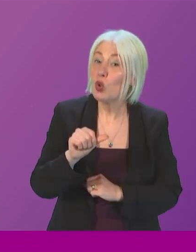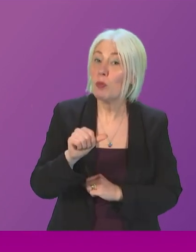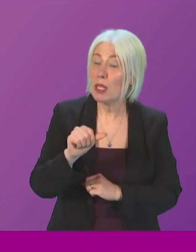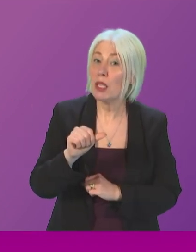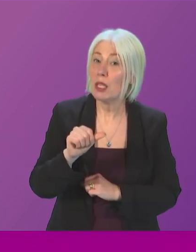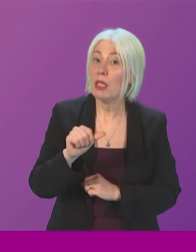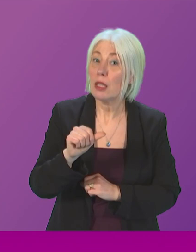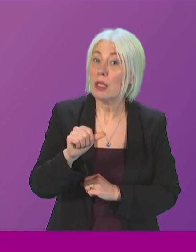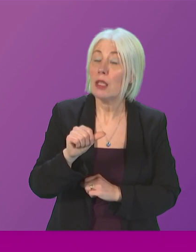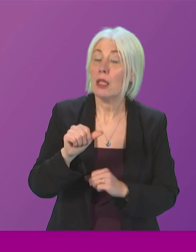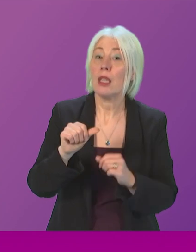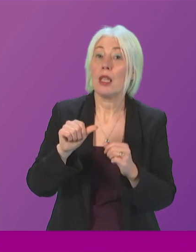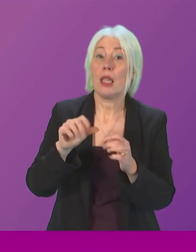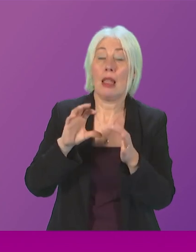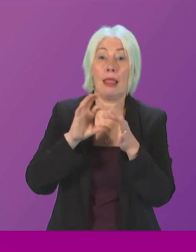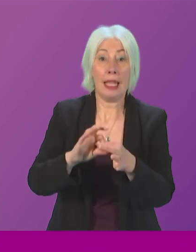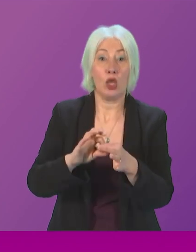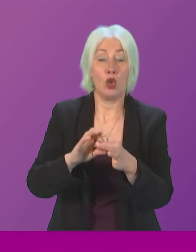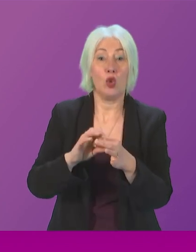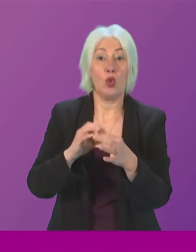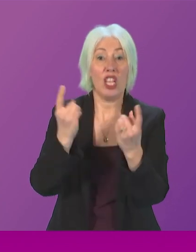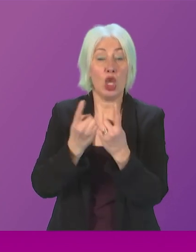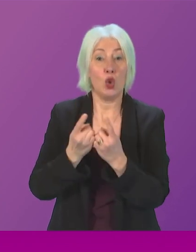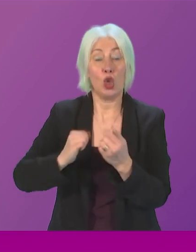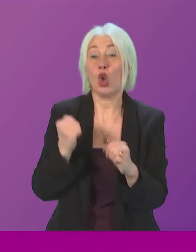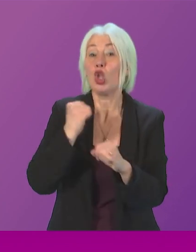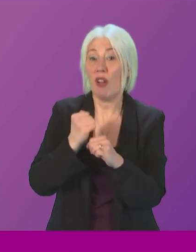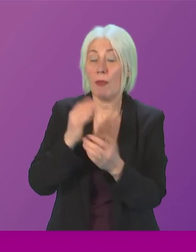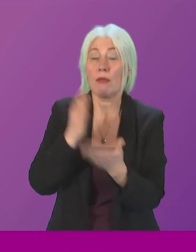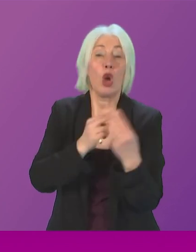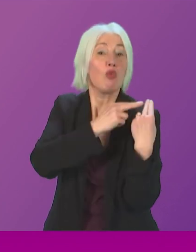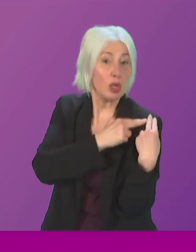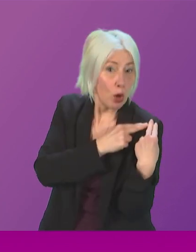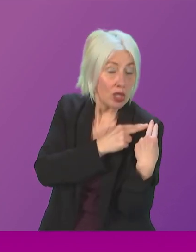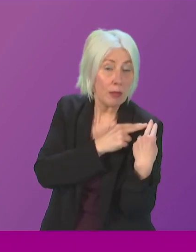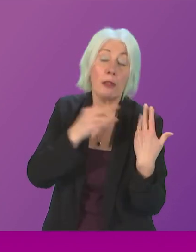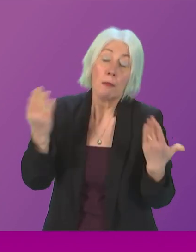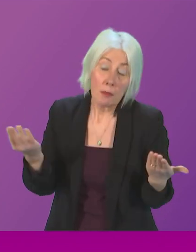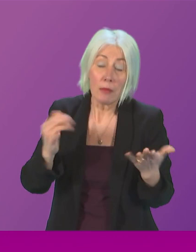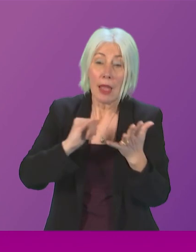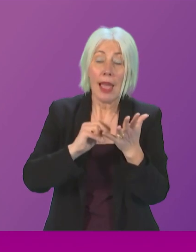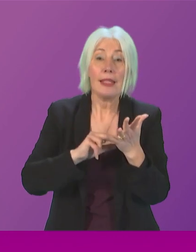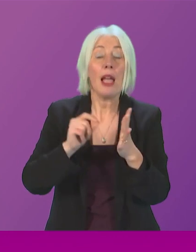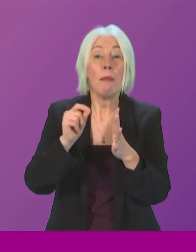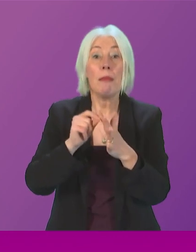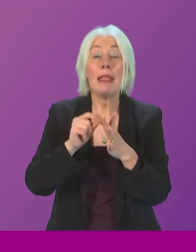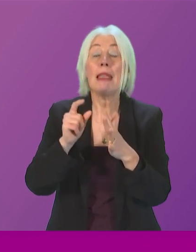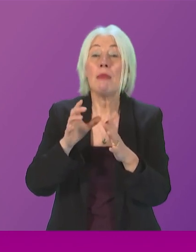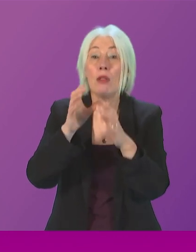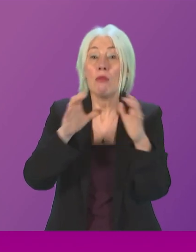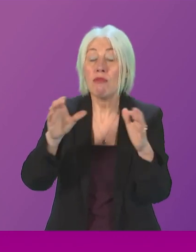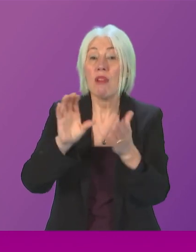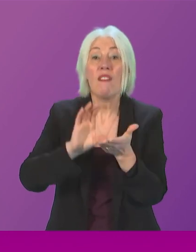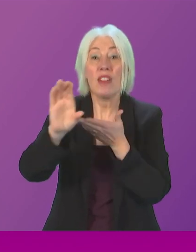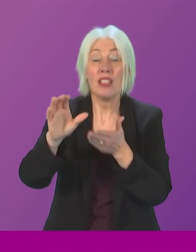Scottish government have general responsibility and of course it is the SNP led government that has increased funding for